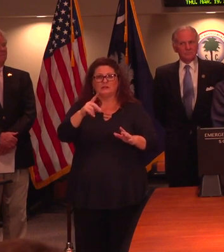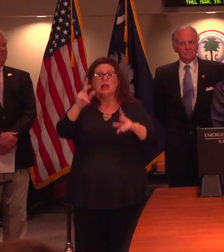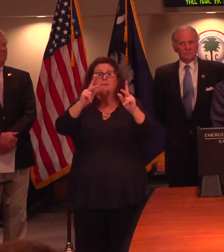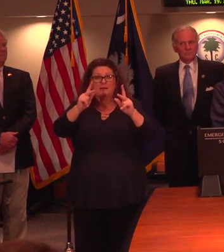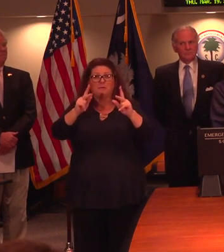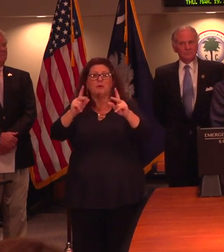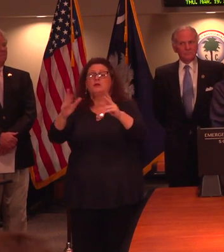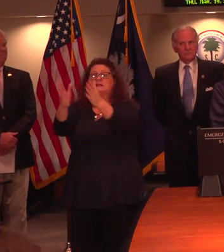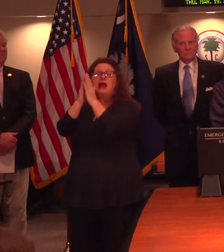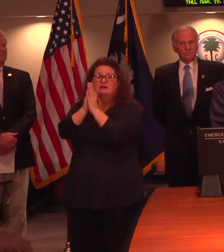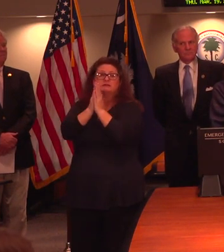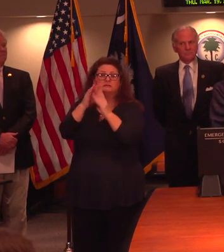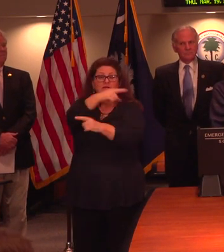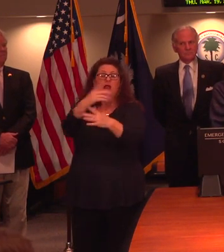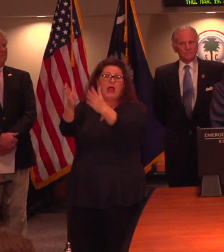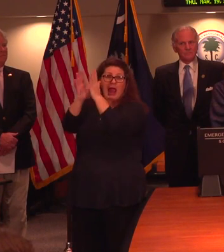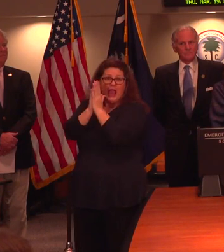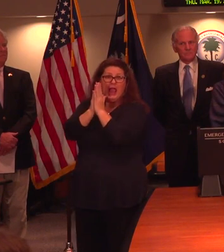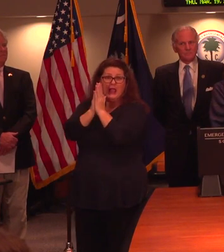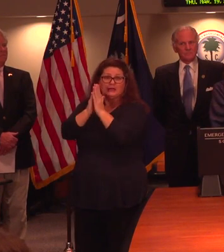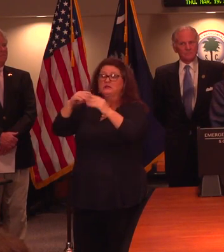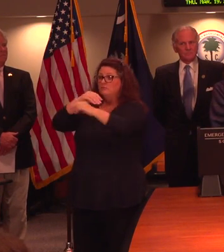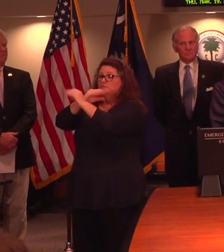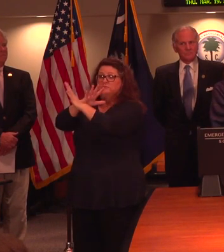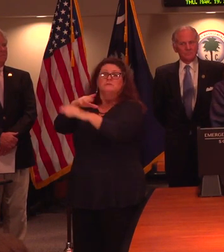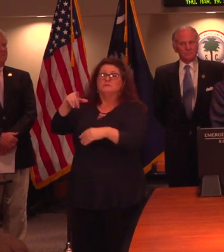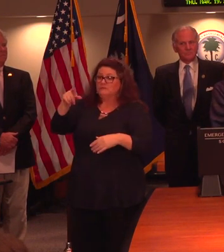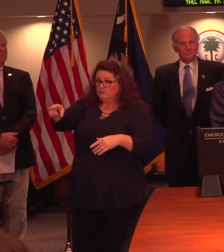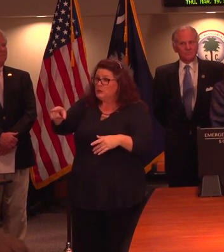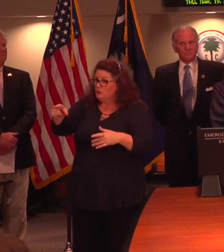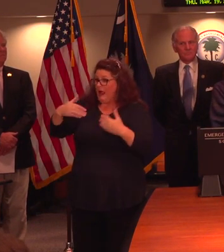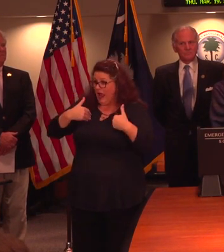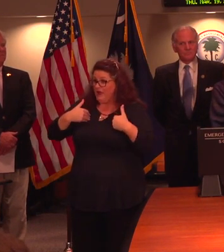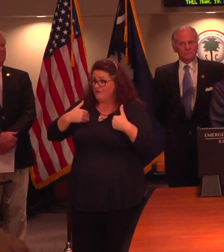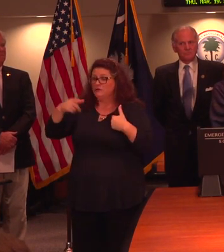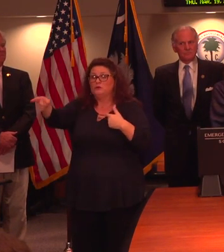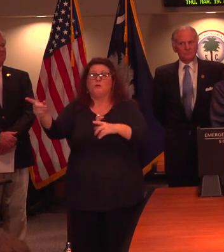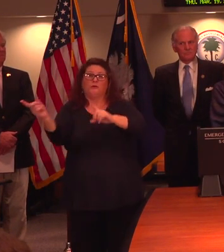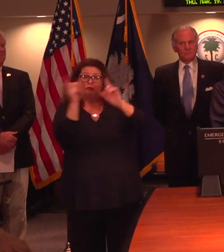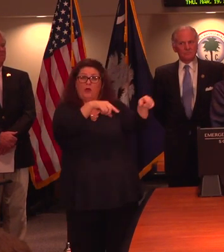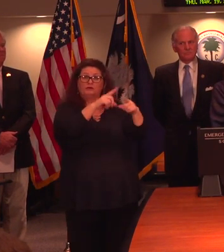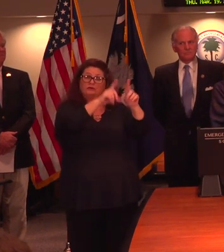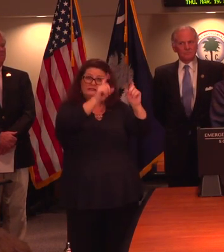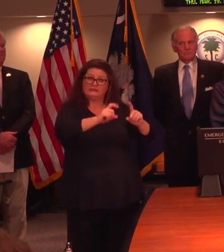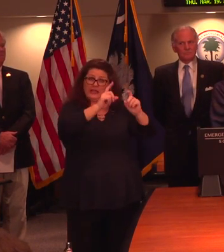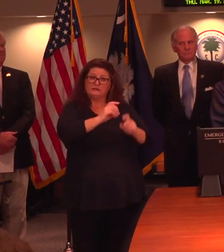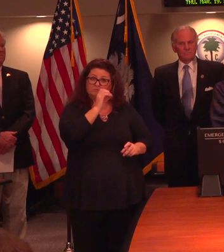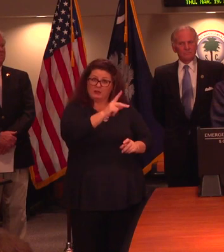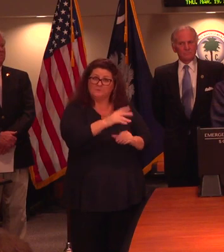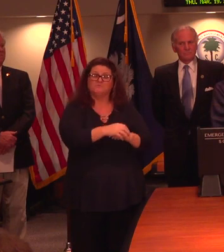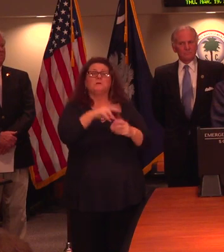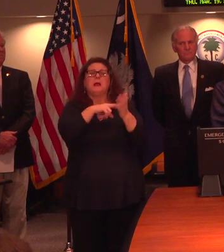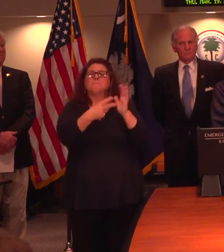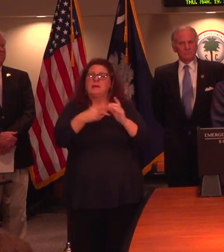screened, and when they're screened, that's when they're recommended to be tested. So if that's already happening, when people have the idea that they have the